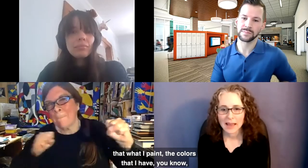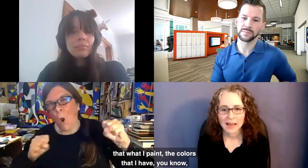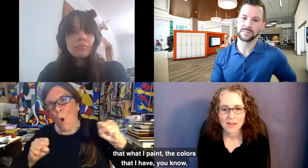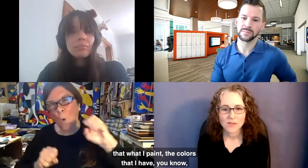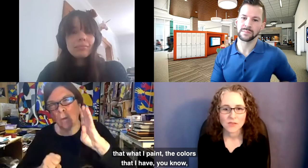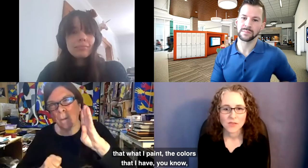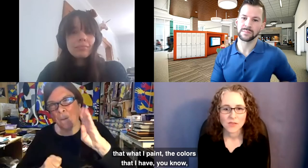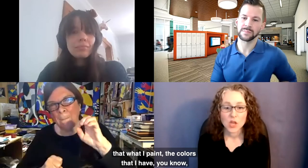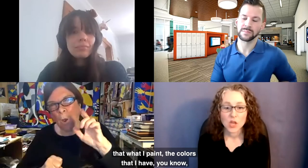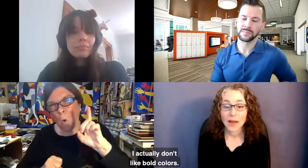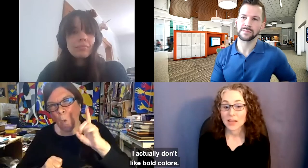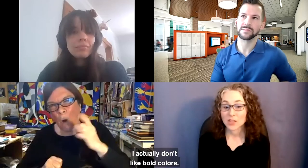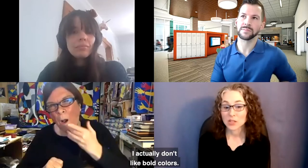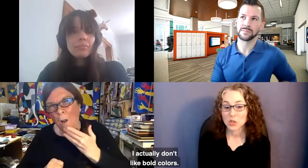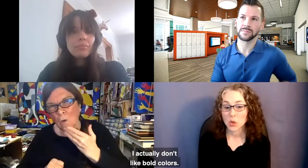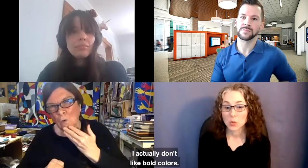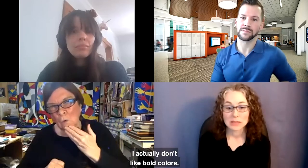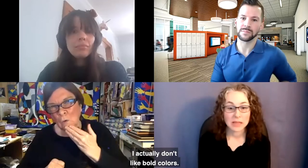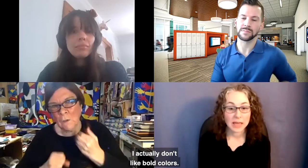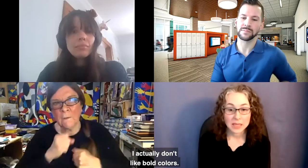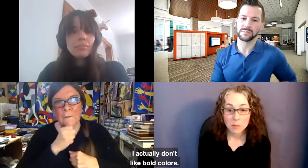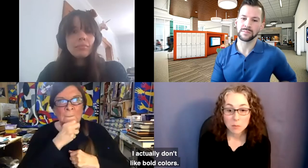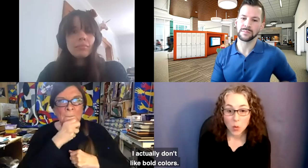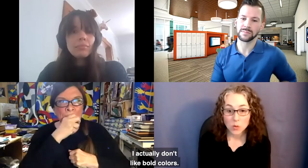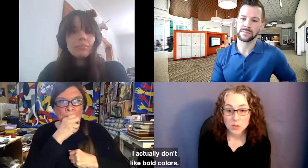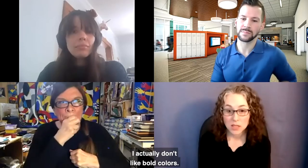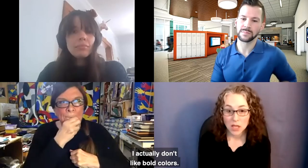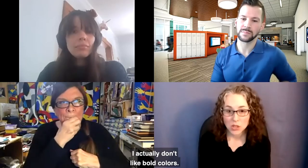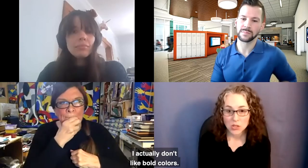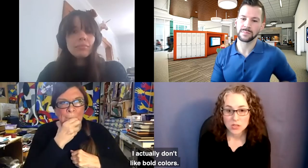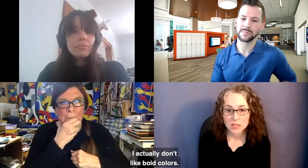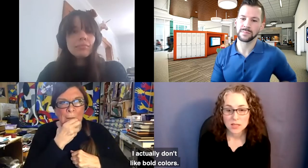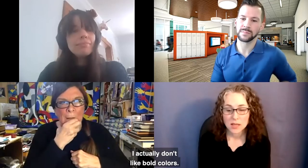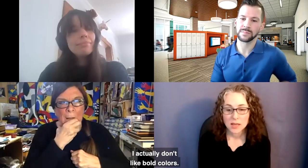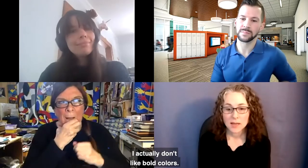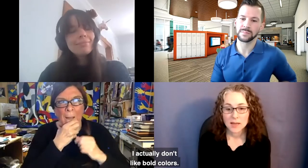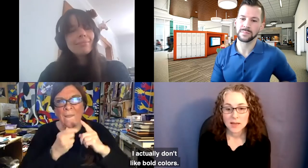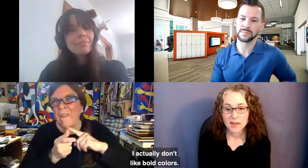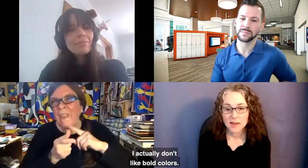that I have, you know, I actually don't like bold colors.